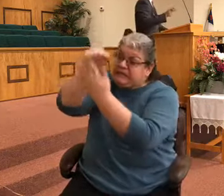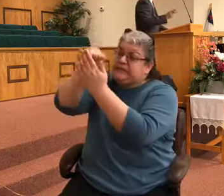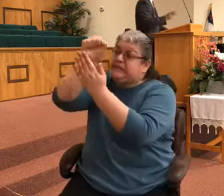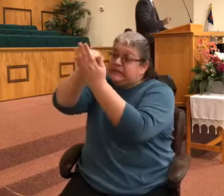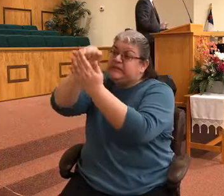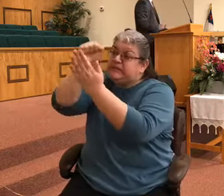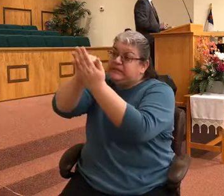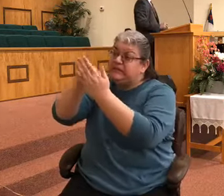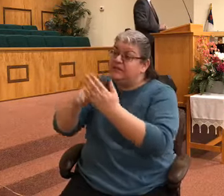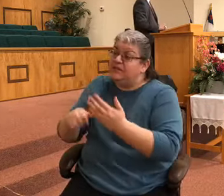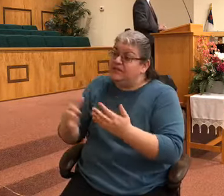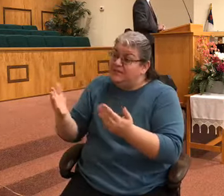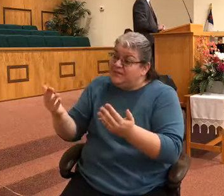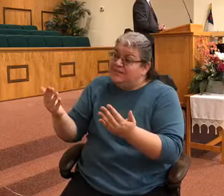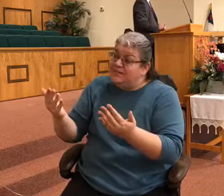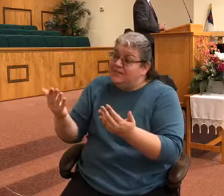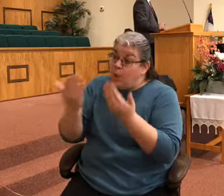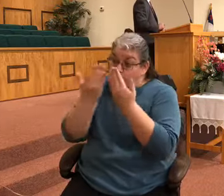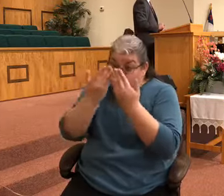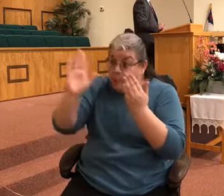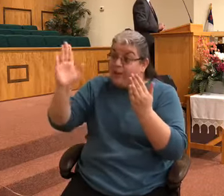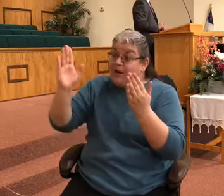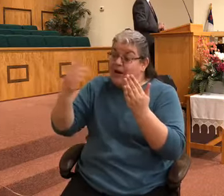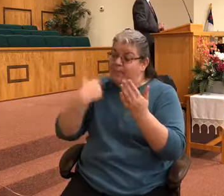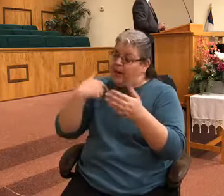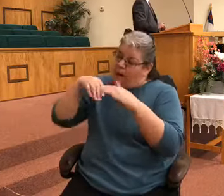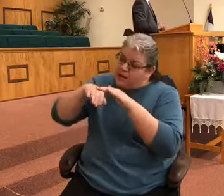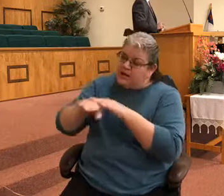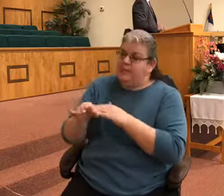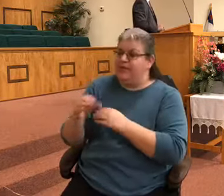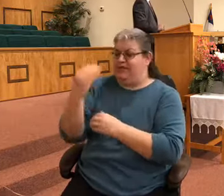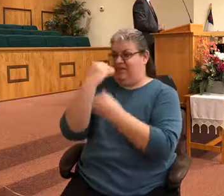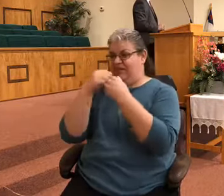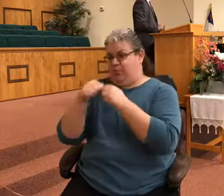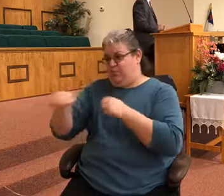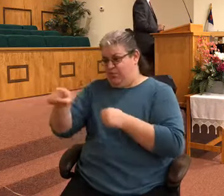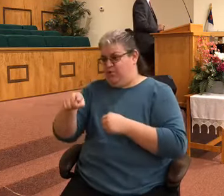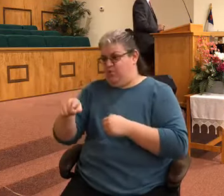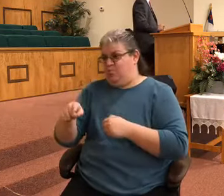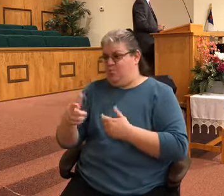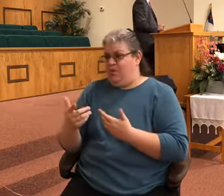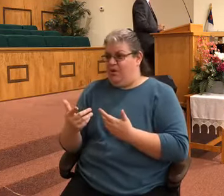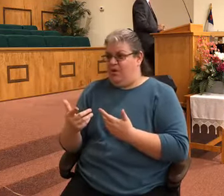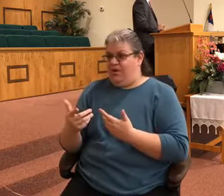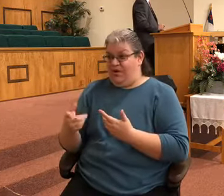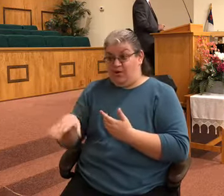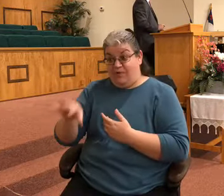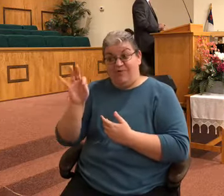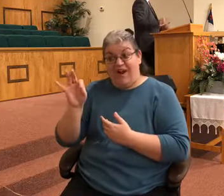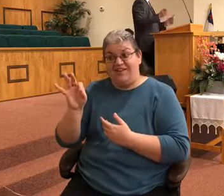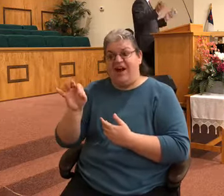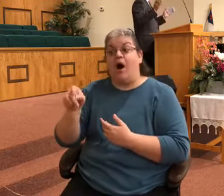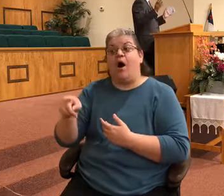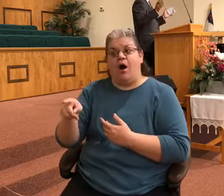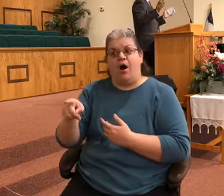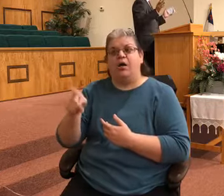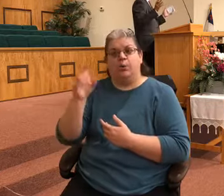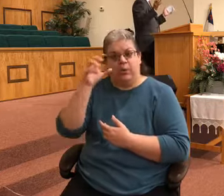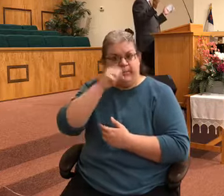and sup with you and you with me you'll find out what you've been missing all along some of you you're